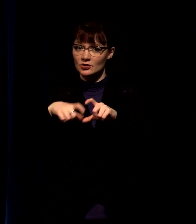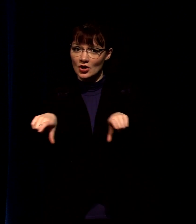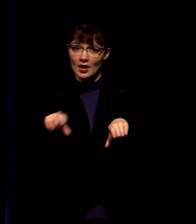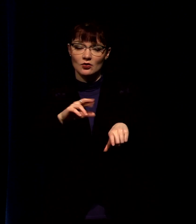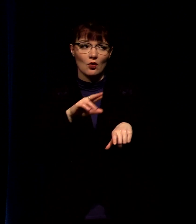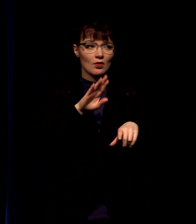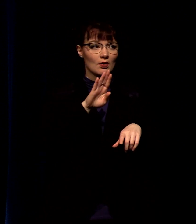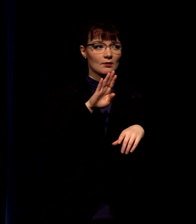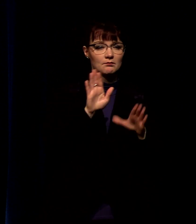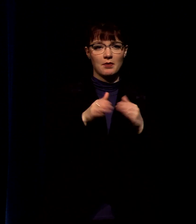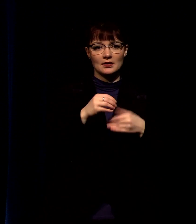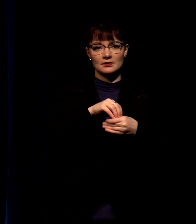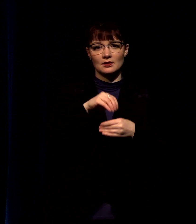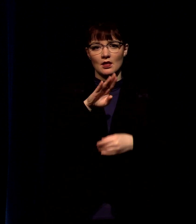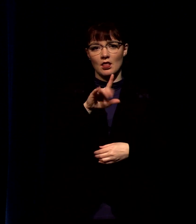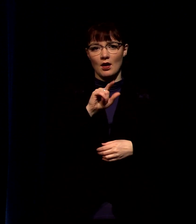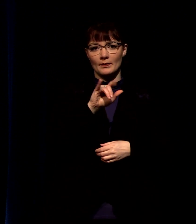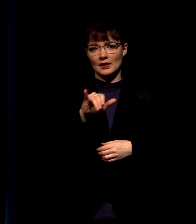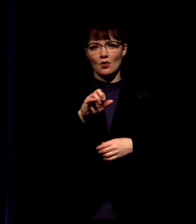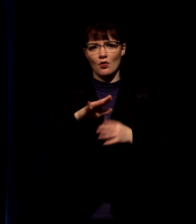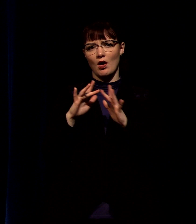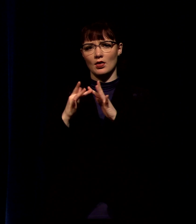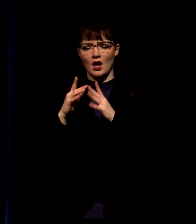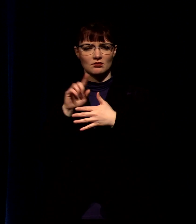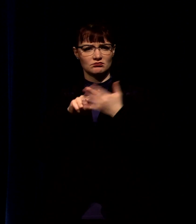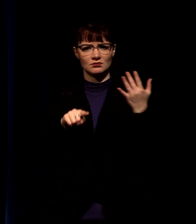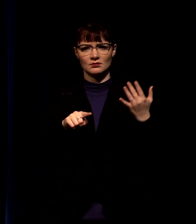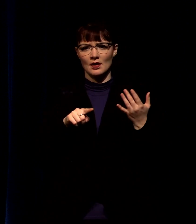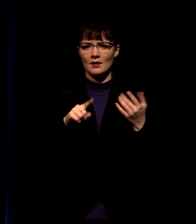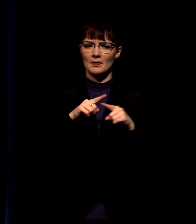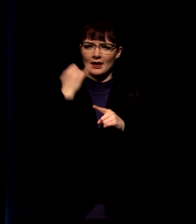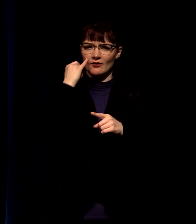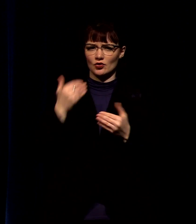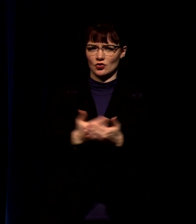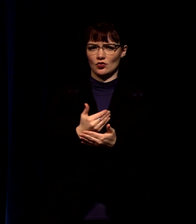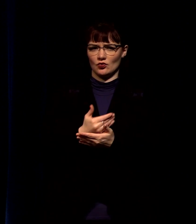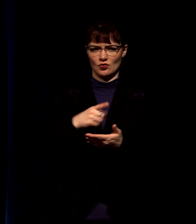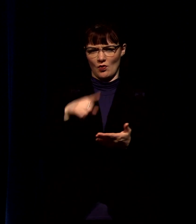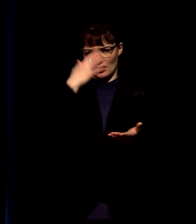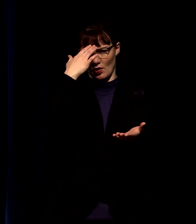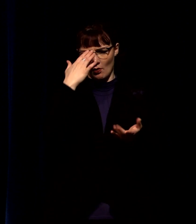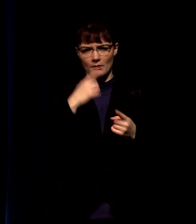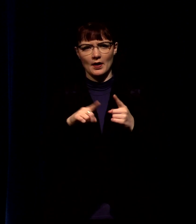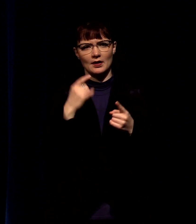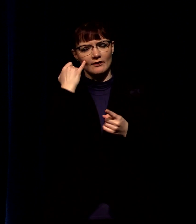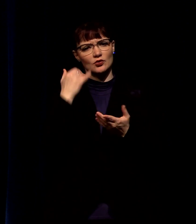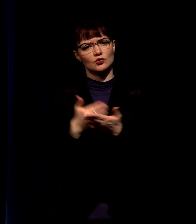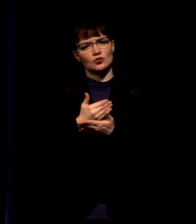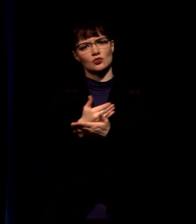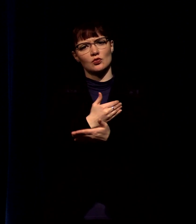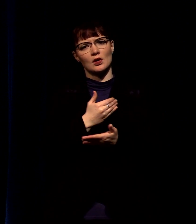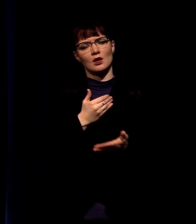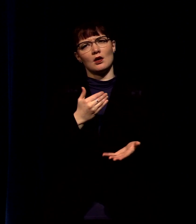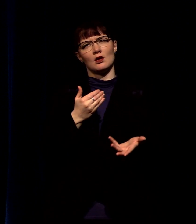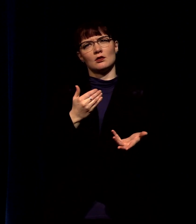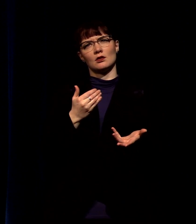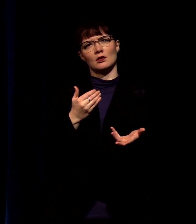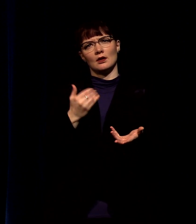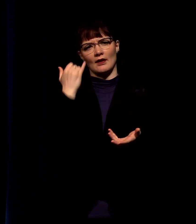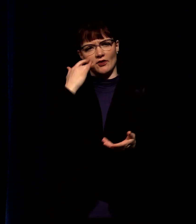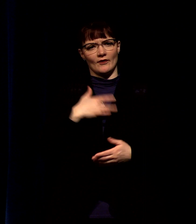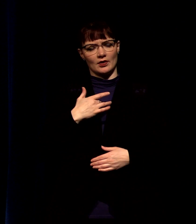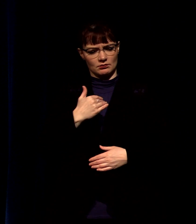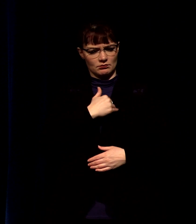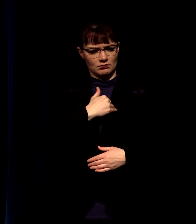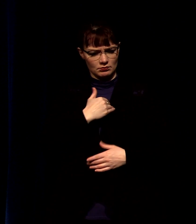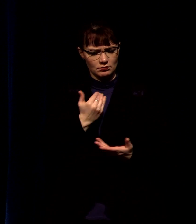of you know this but if you're new here can i just encourage you if you feel and sense god at work and you want to join us in this way would you do that we would